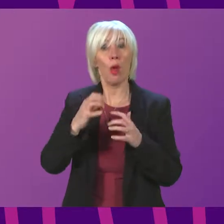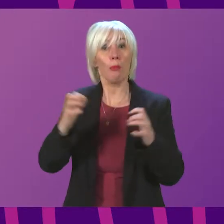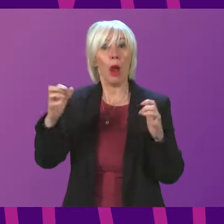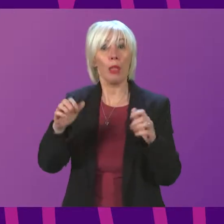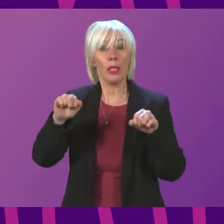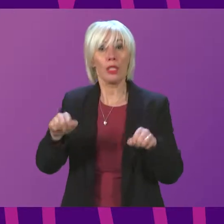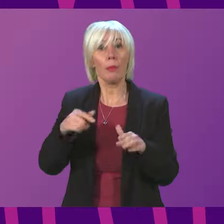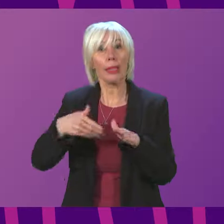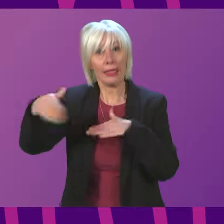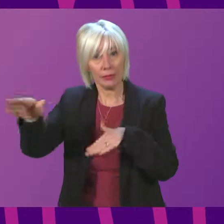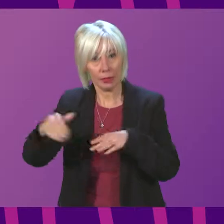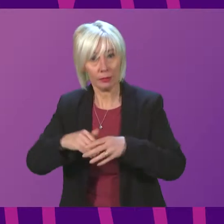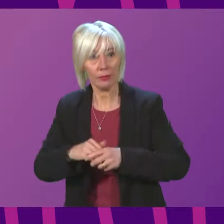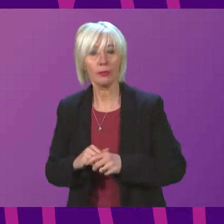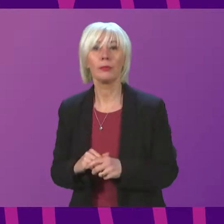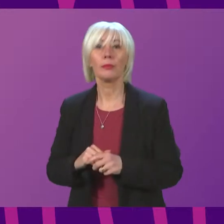Josh